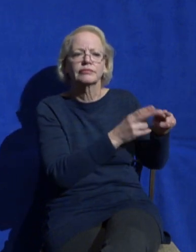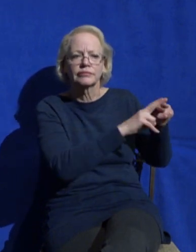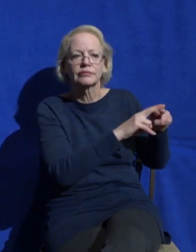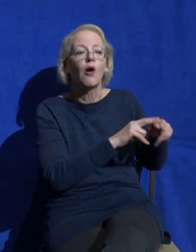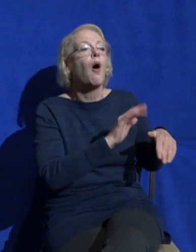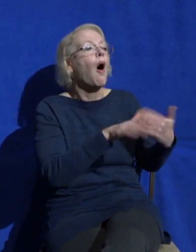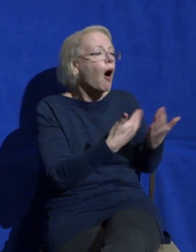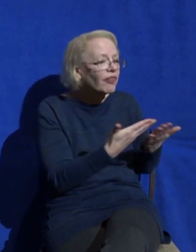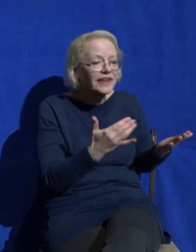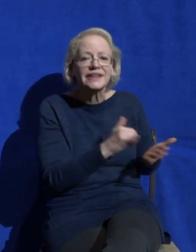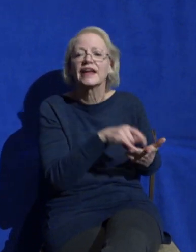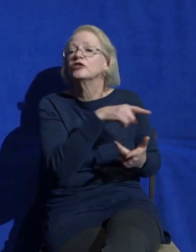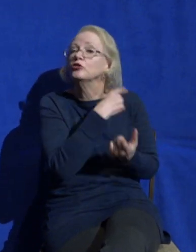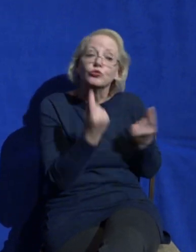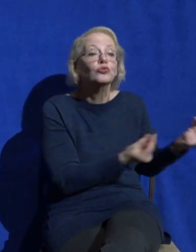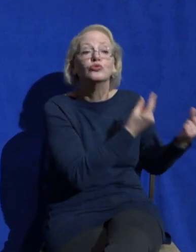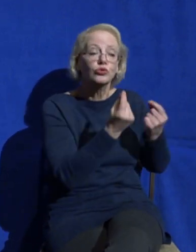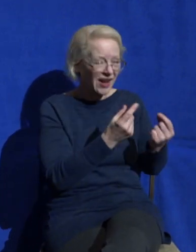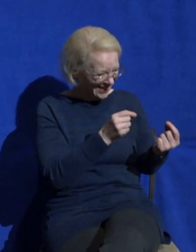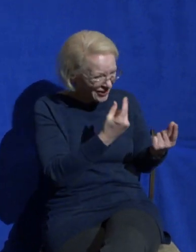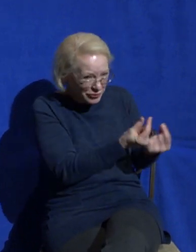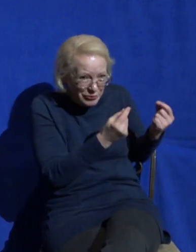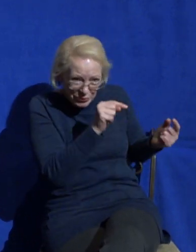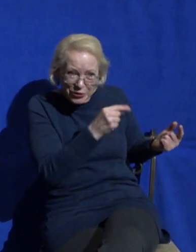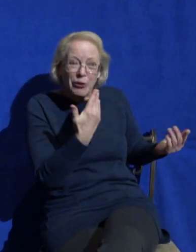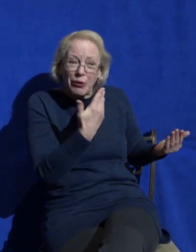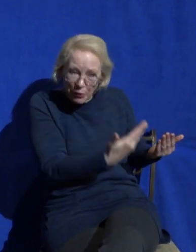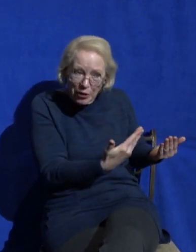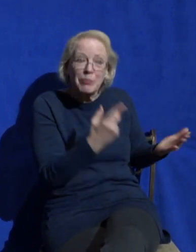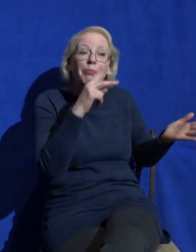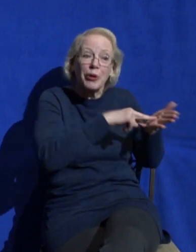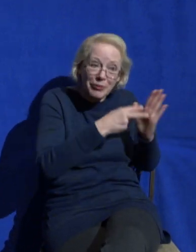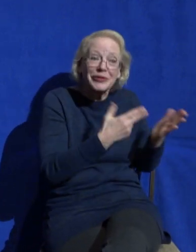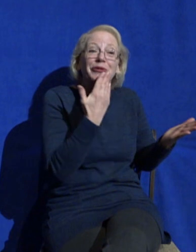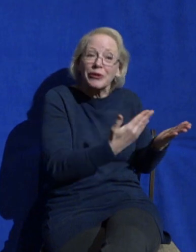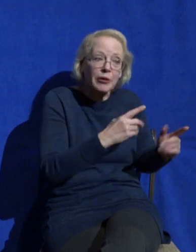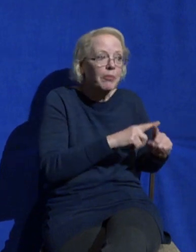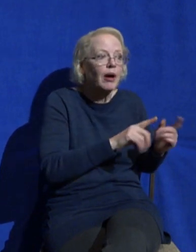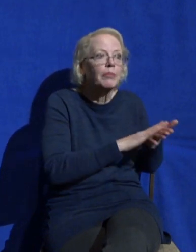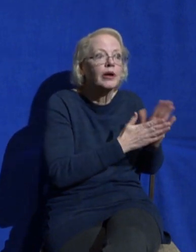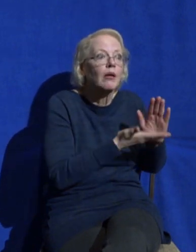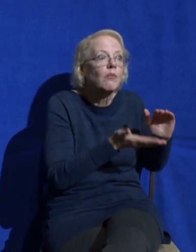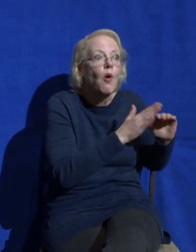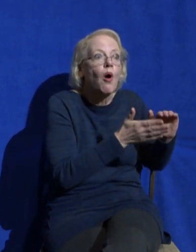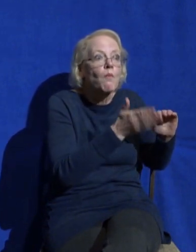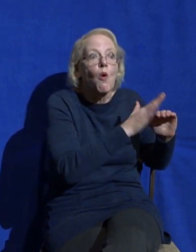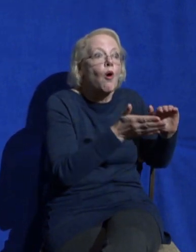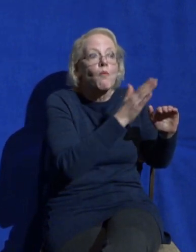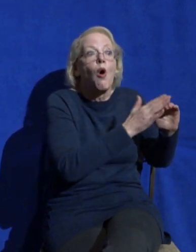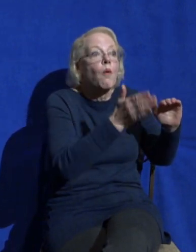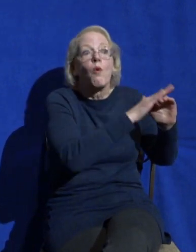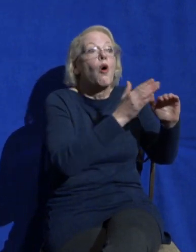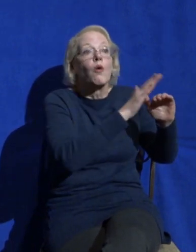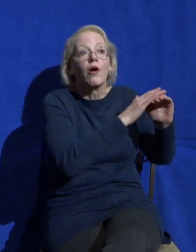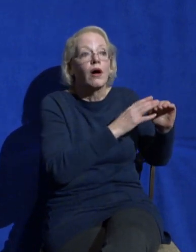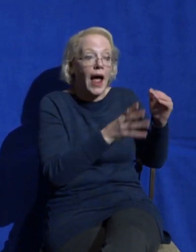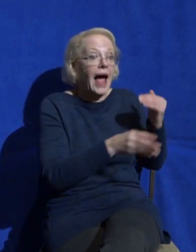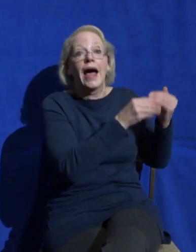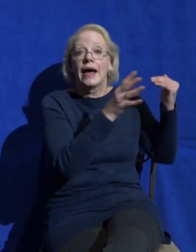started out with good intentions have now become overwhelming. she's just continued to add more and more good things not sinful things